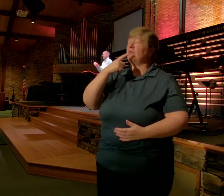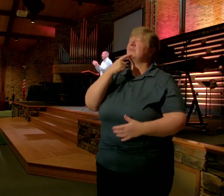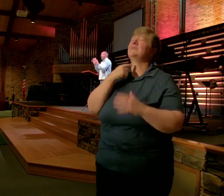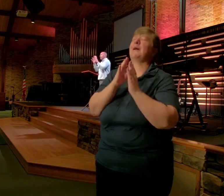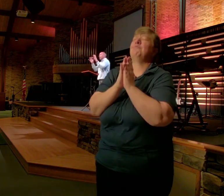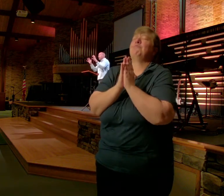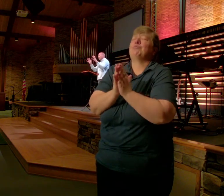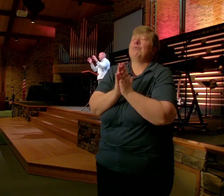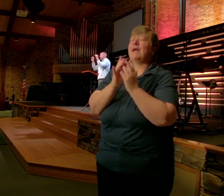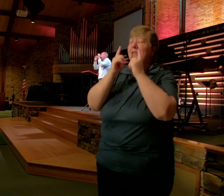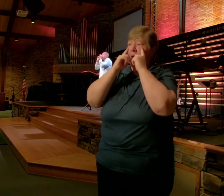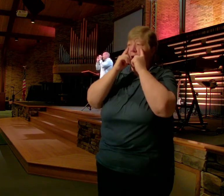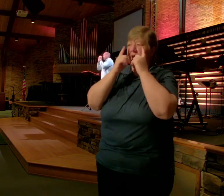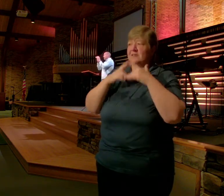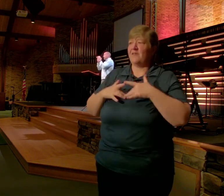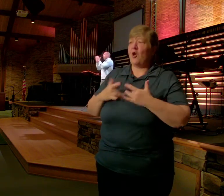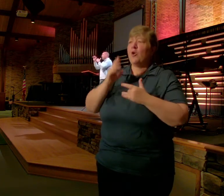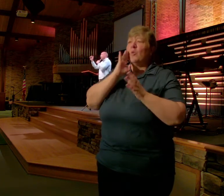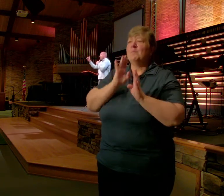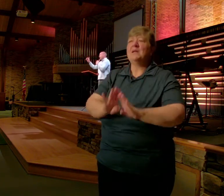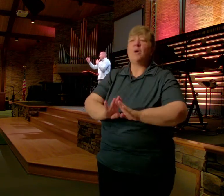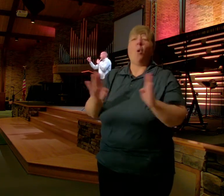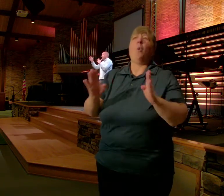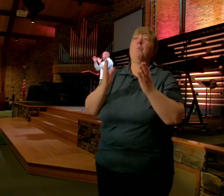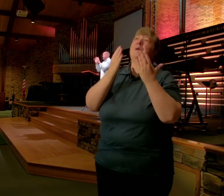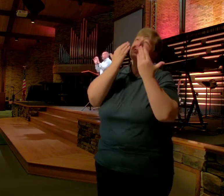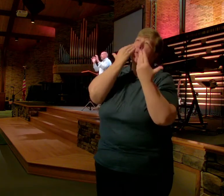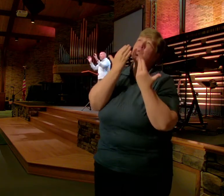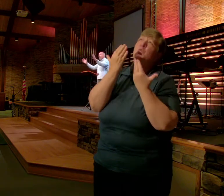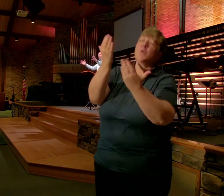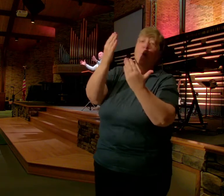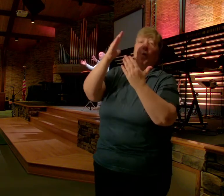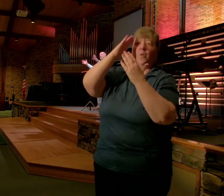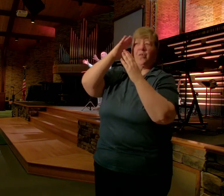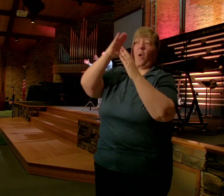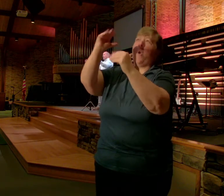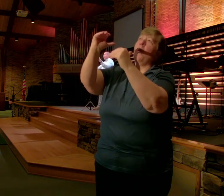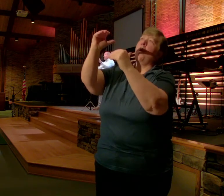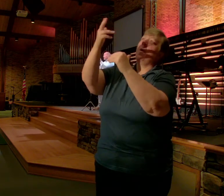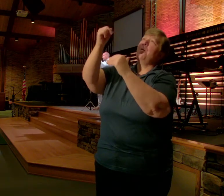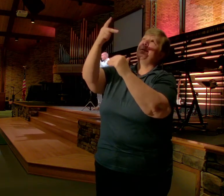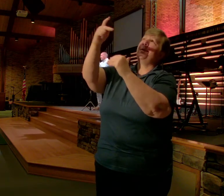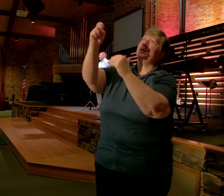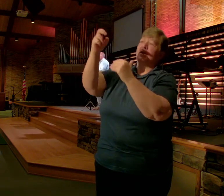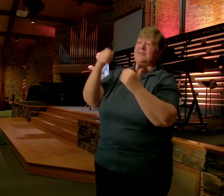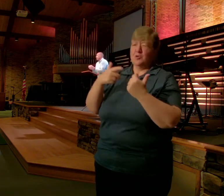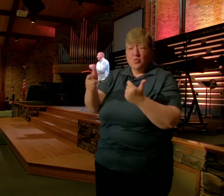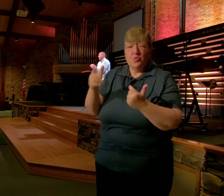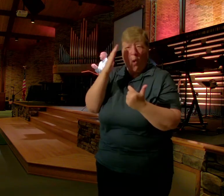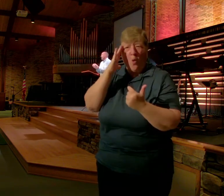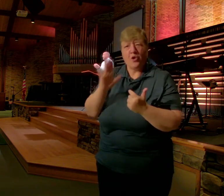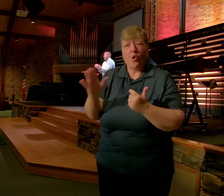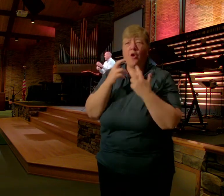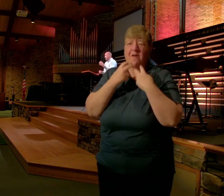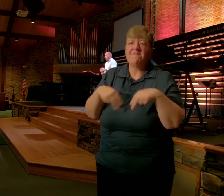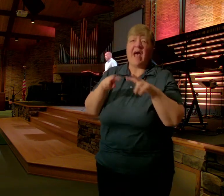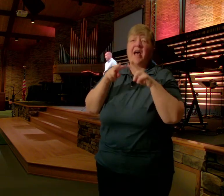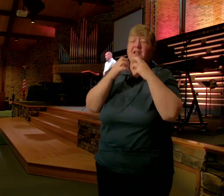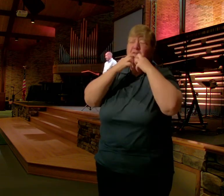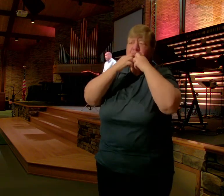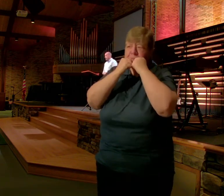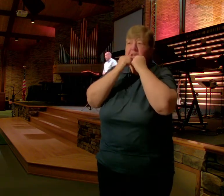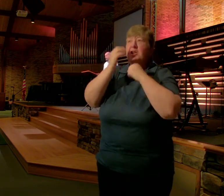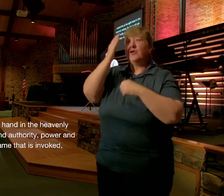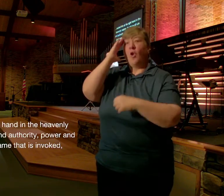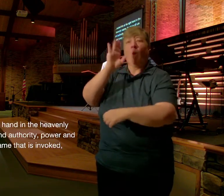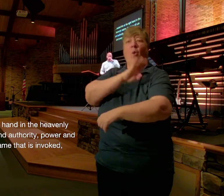Heart Would Be Open So That You Would Know The Hope So You Know How Valuable You Are So That You Know The Power And Here's Why